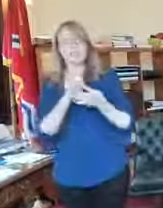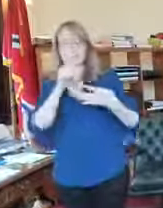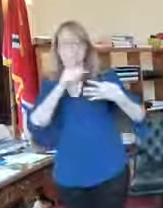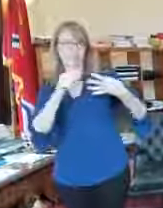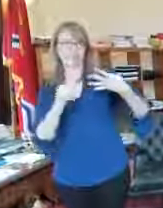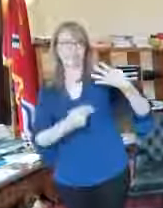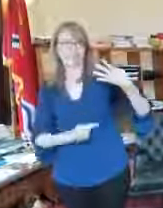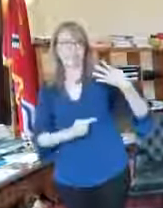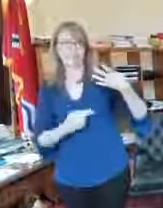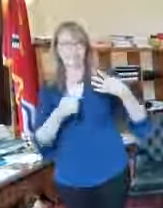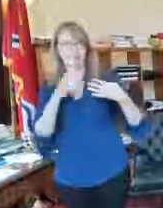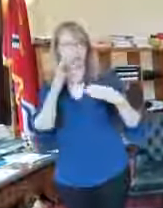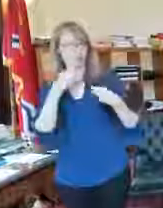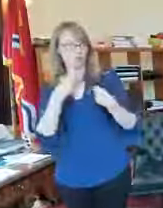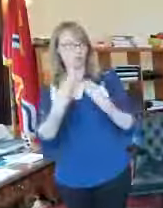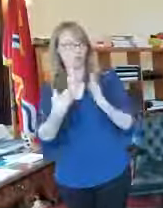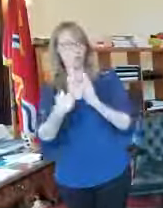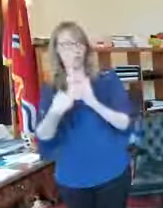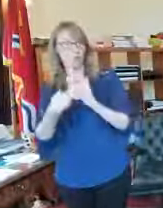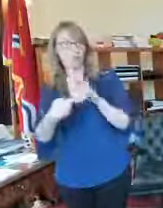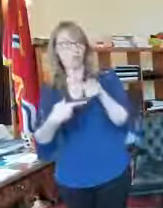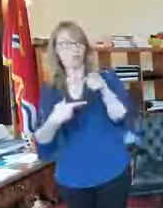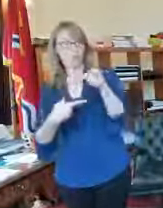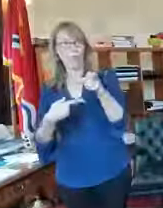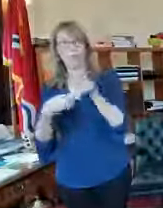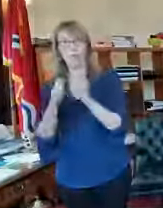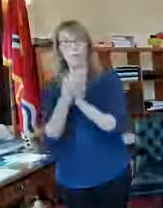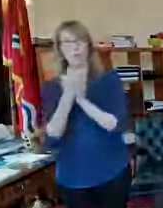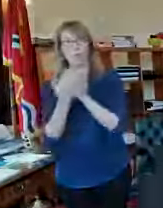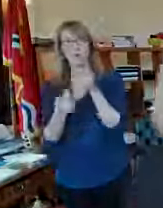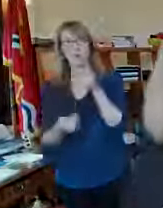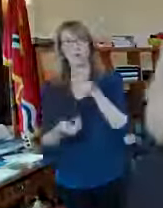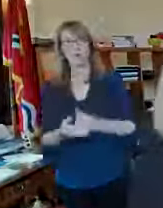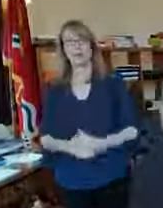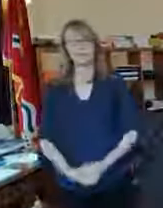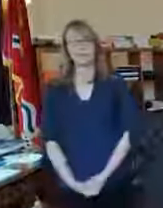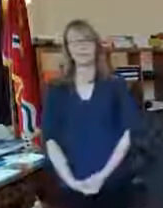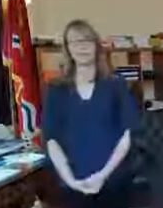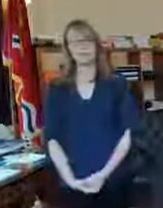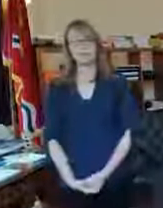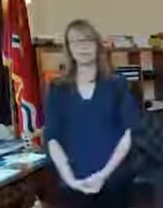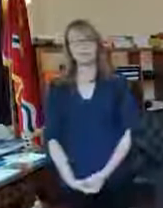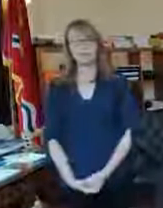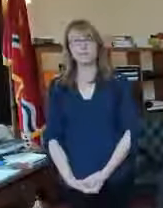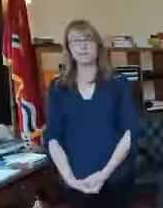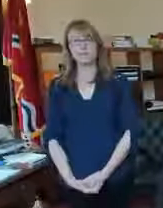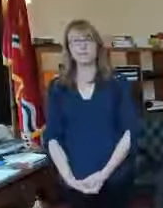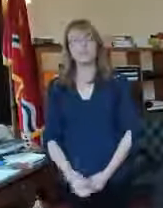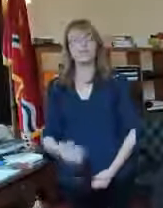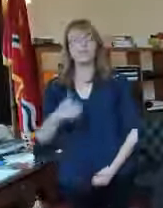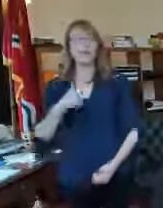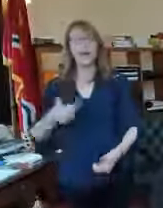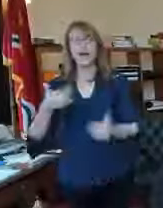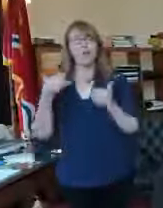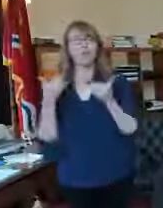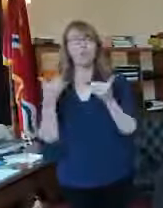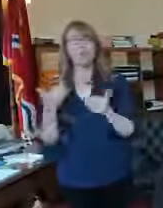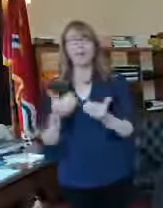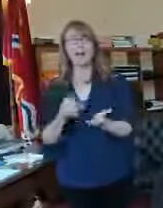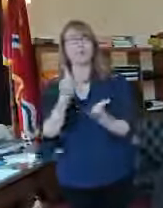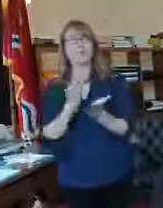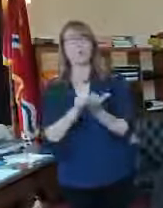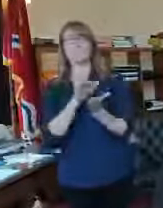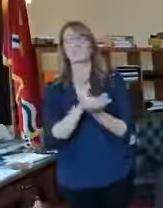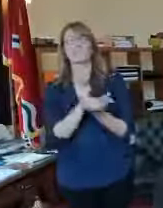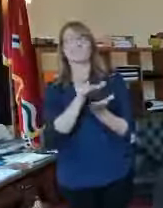I I had it printed out just because it's easier as a reference document